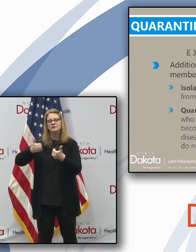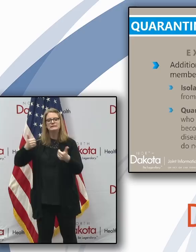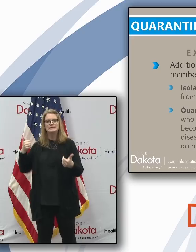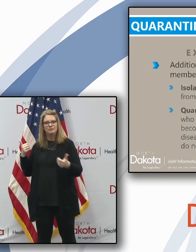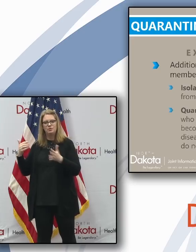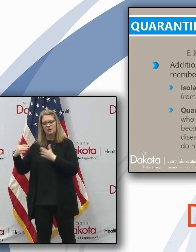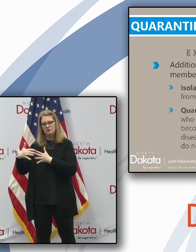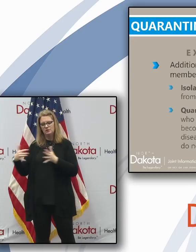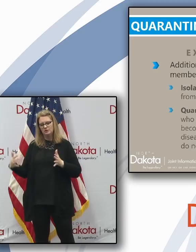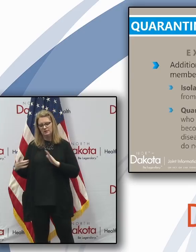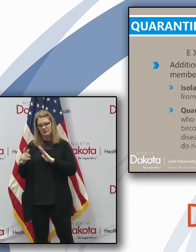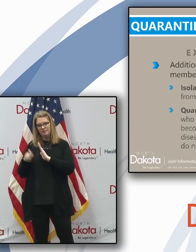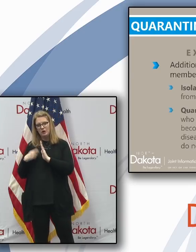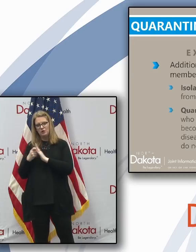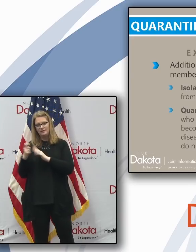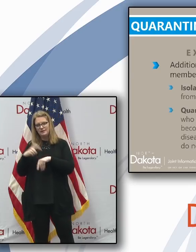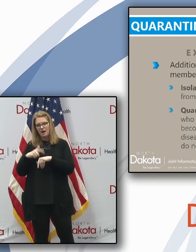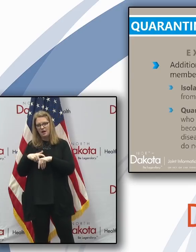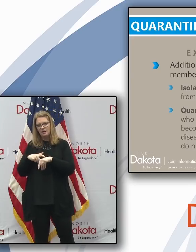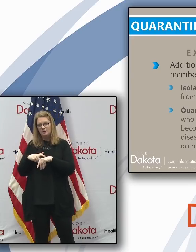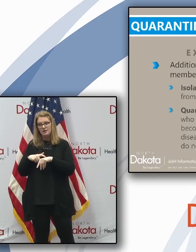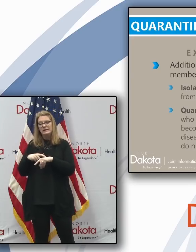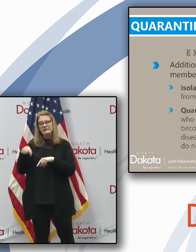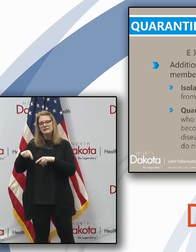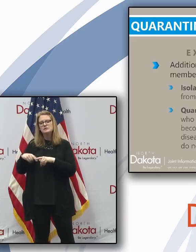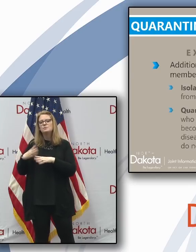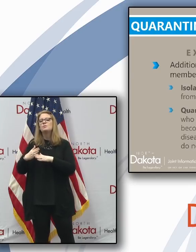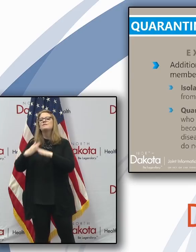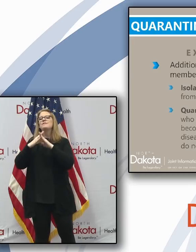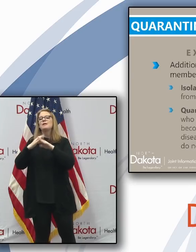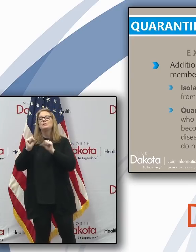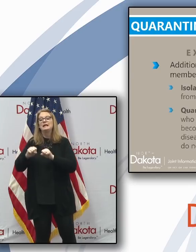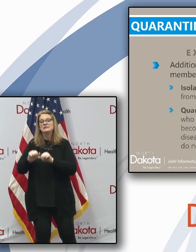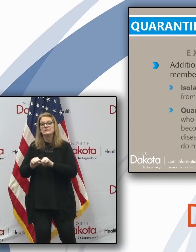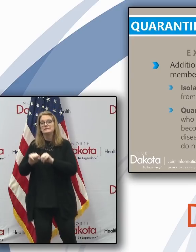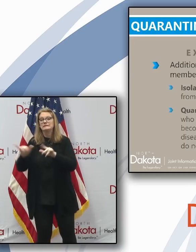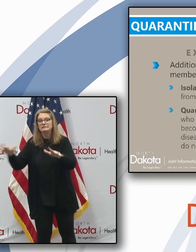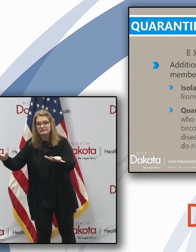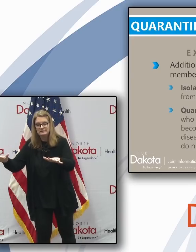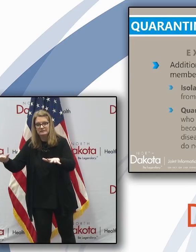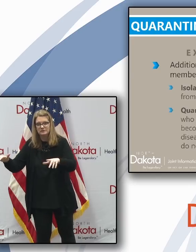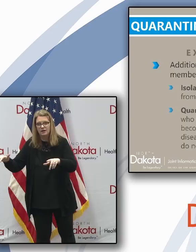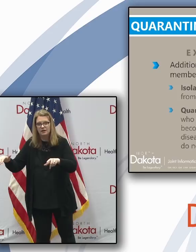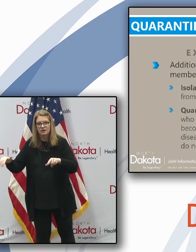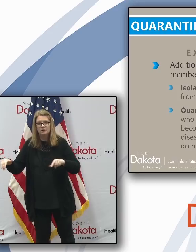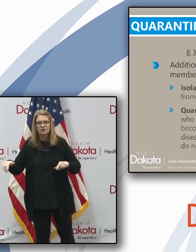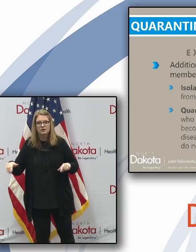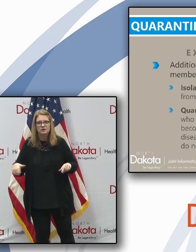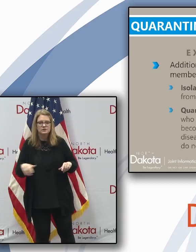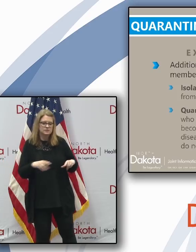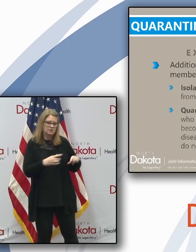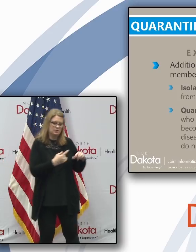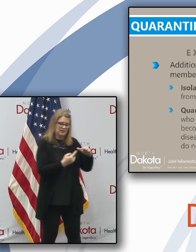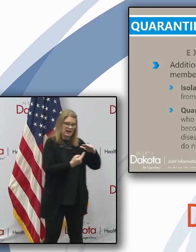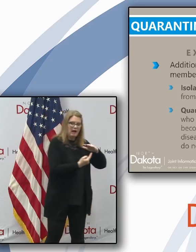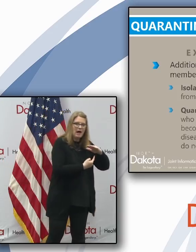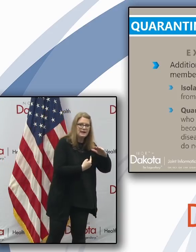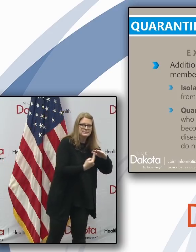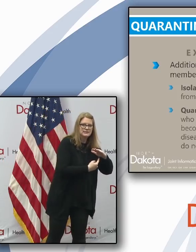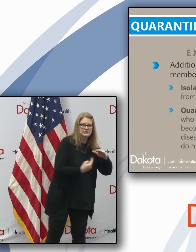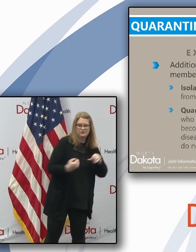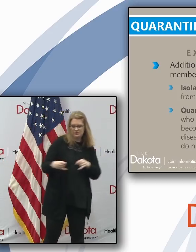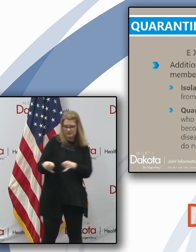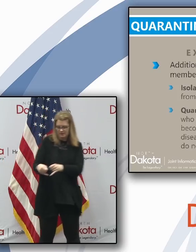a period of time to prevent potentially spreading the disease to others. So that's why, again, when we're talking about isolation versus quarantine,